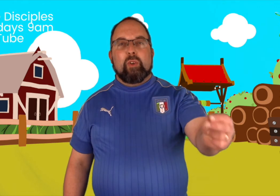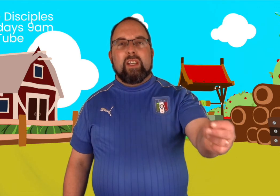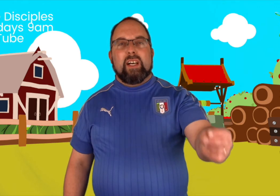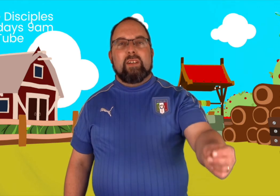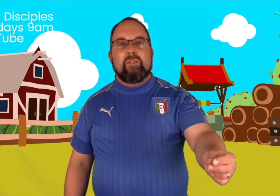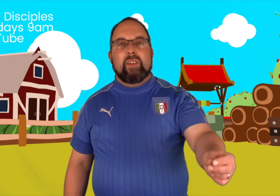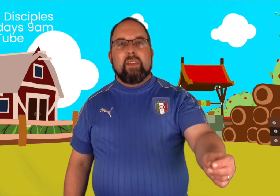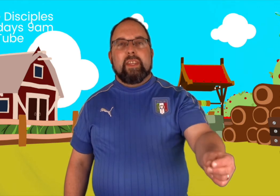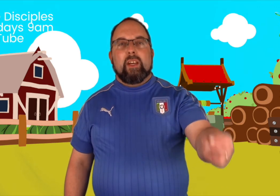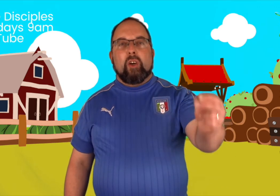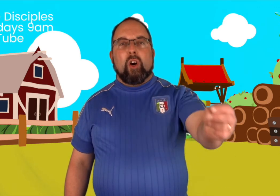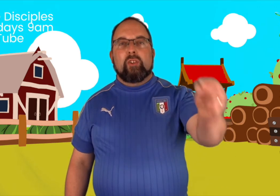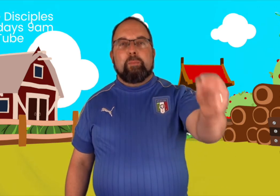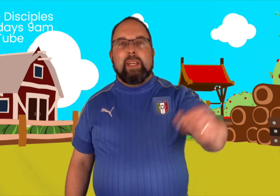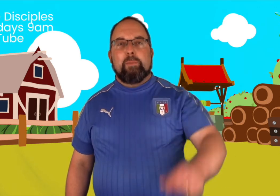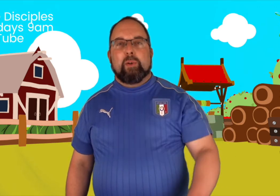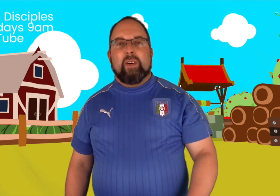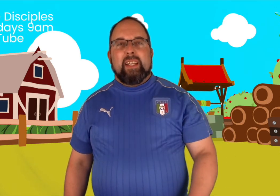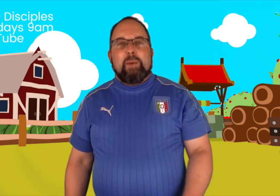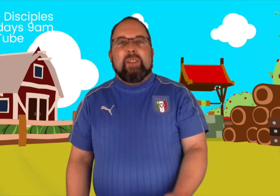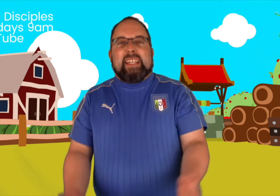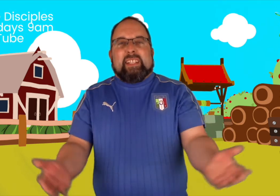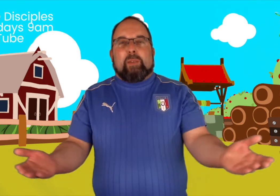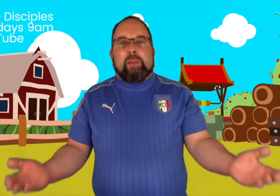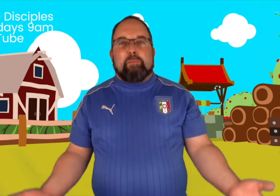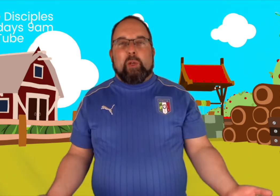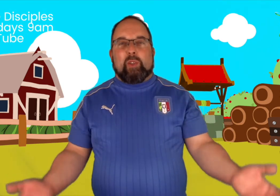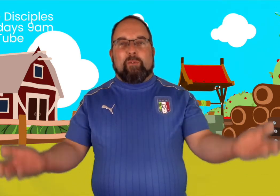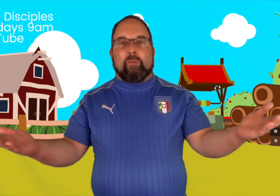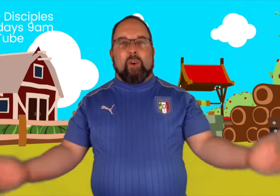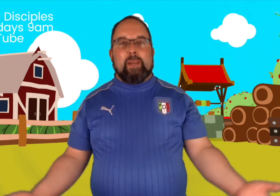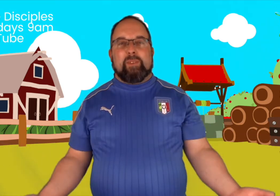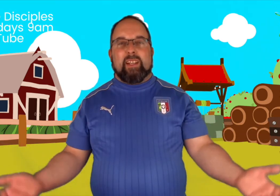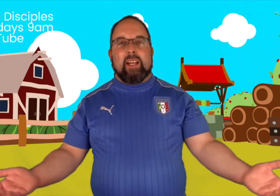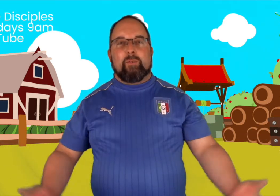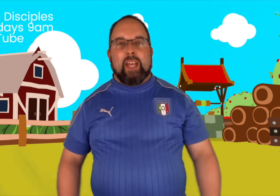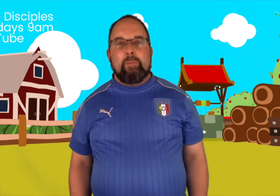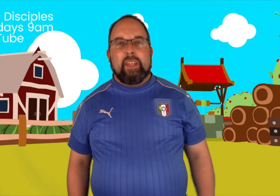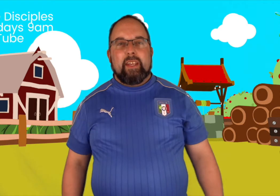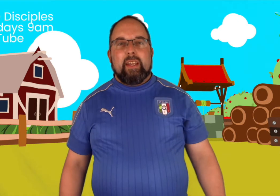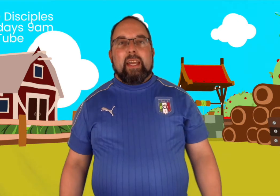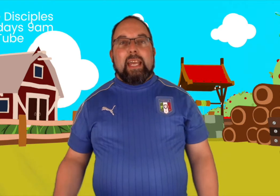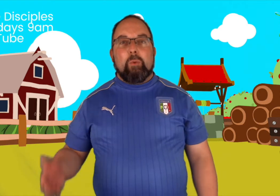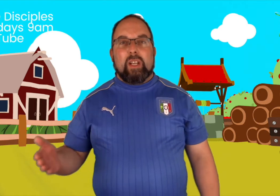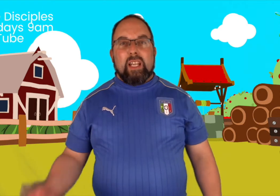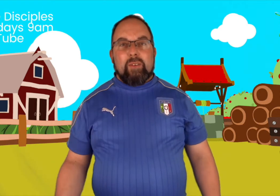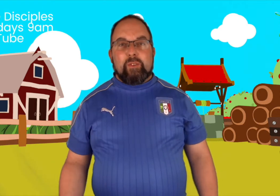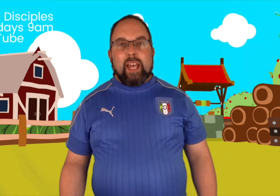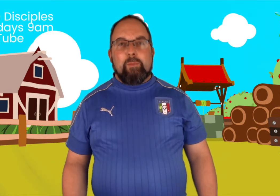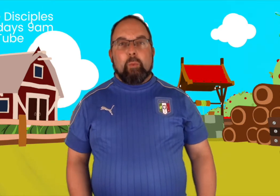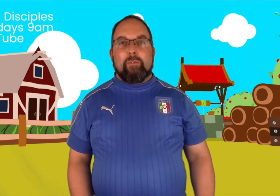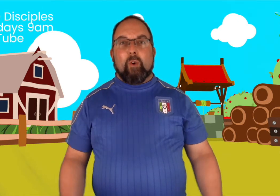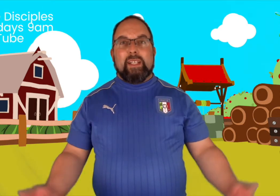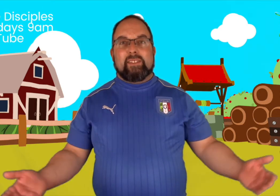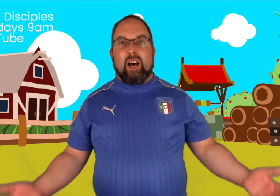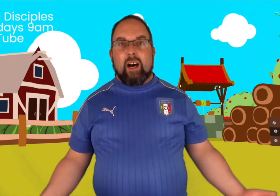love God's people. They wouldn't need to be beautiful for him to love them. He would love them with all his heart.